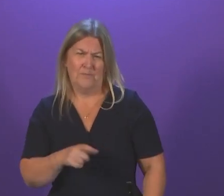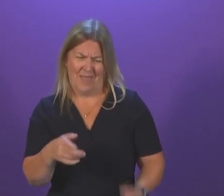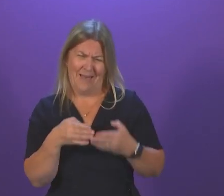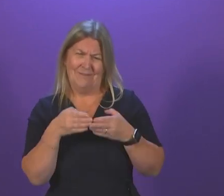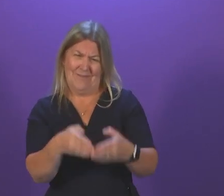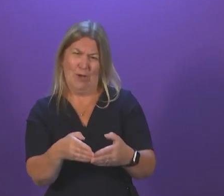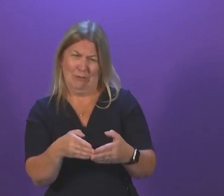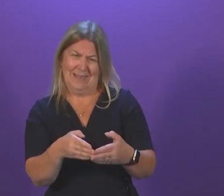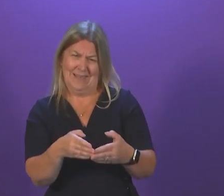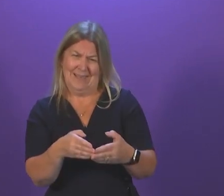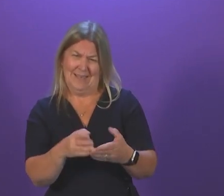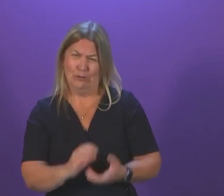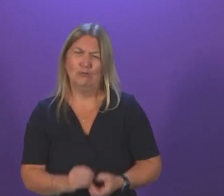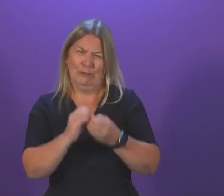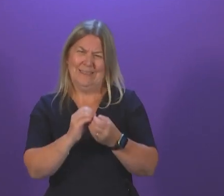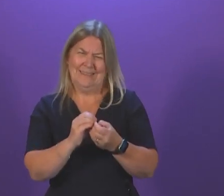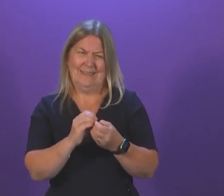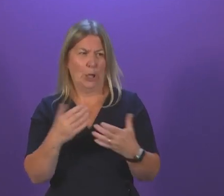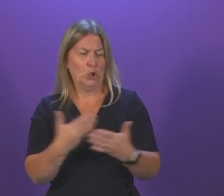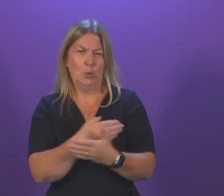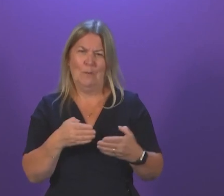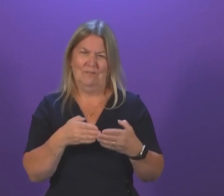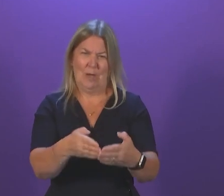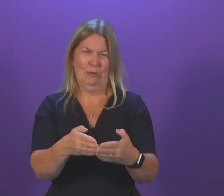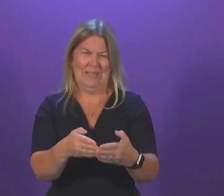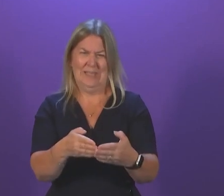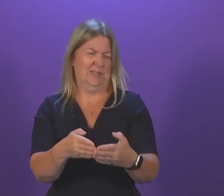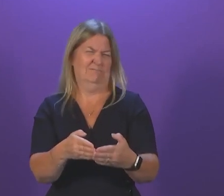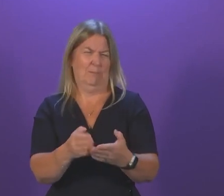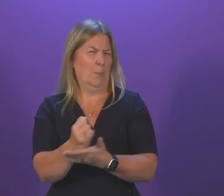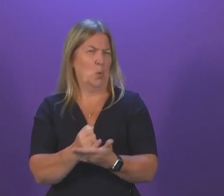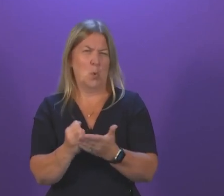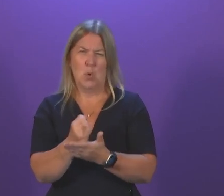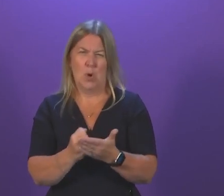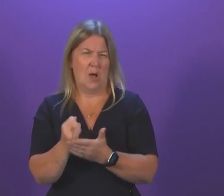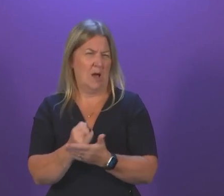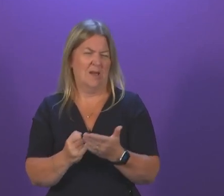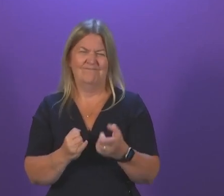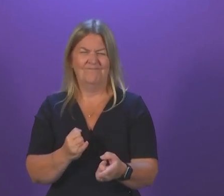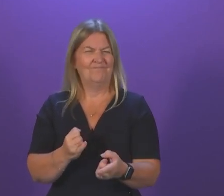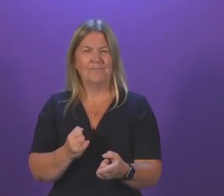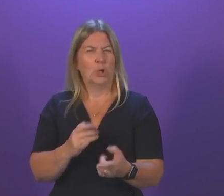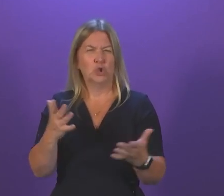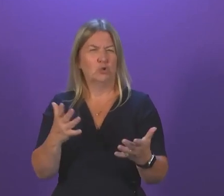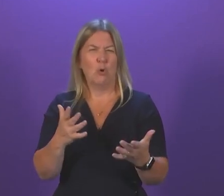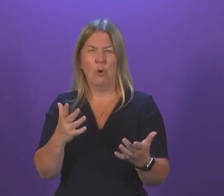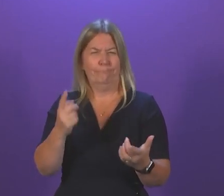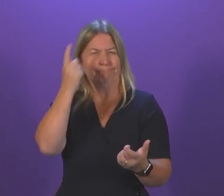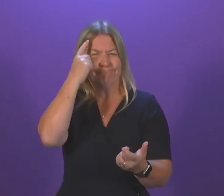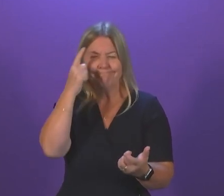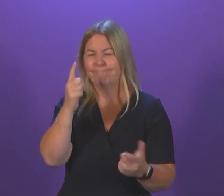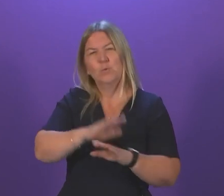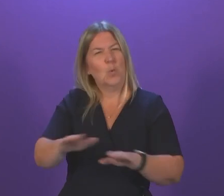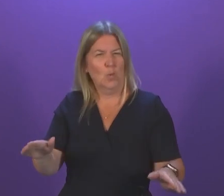can hope from this government? The truth is that the failure to deliver these ferries are the result of complacency and ineptitude on the part of this